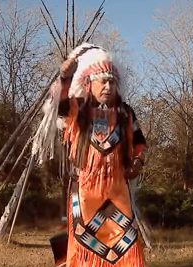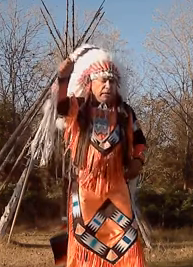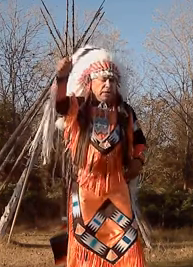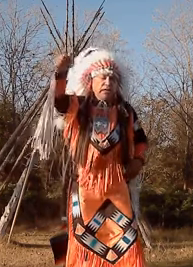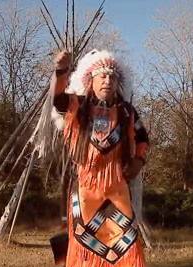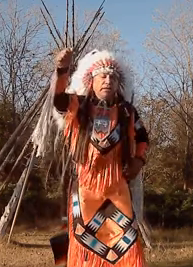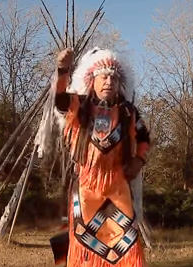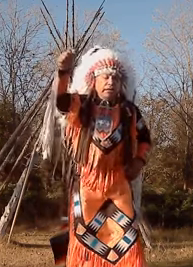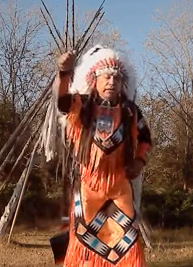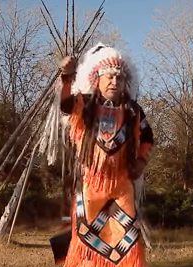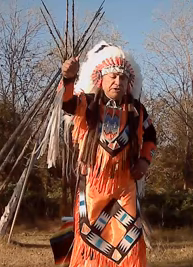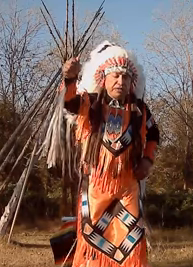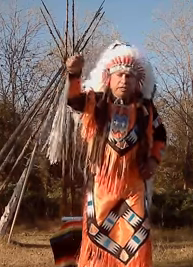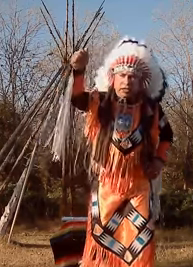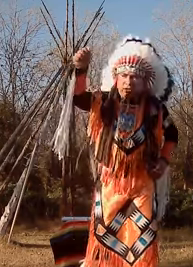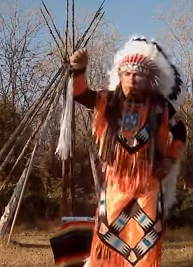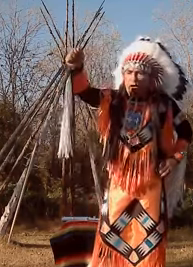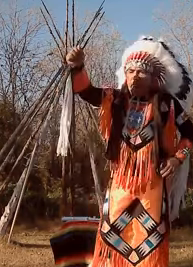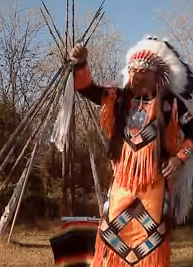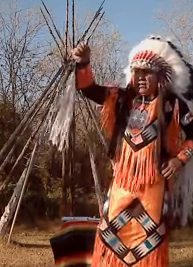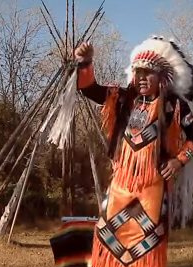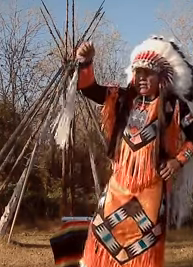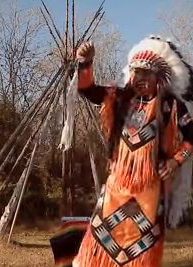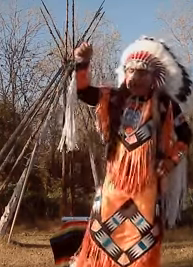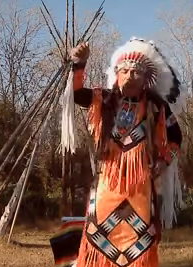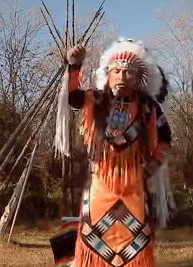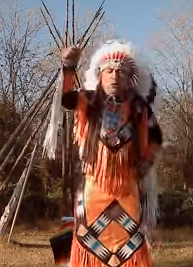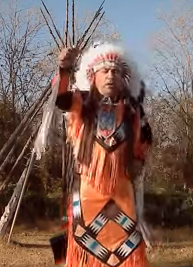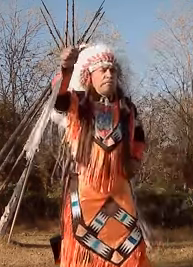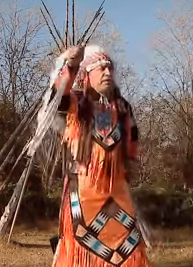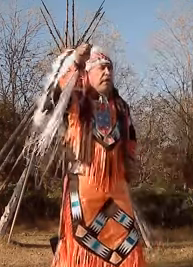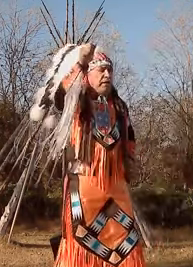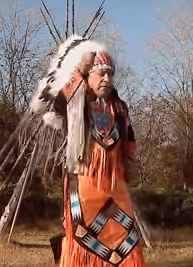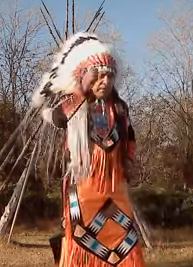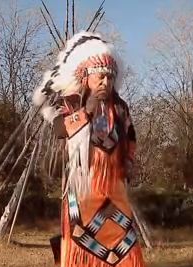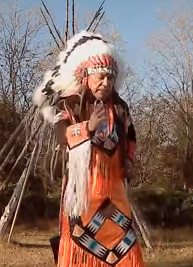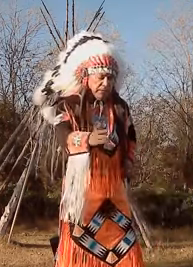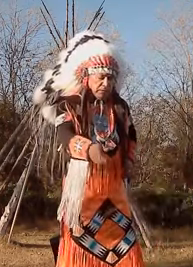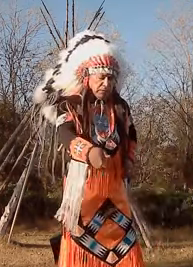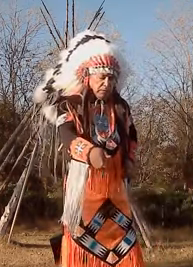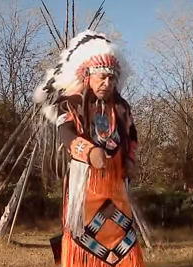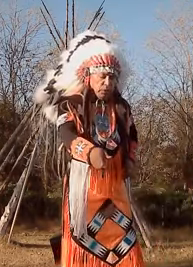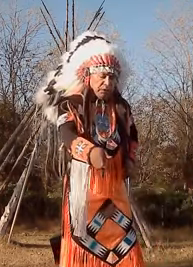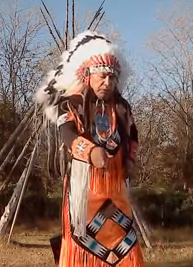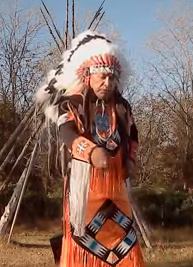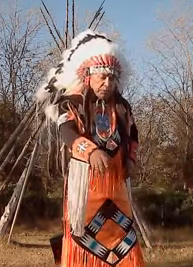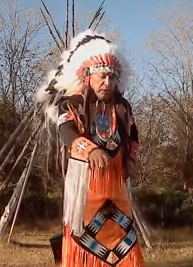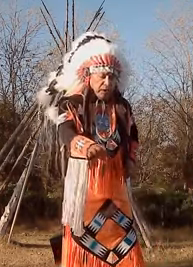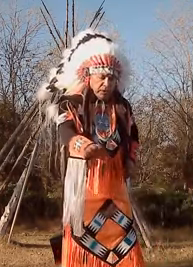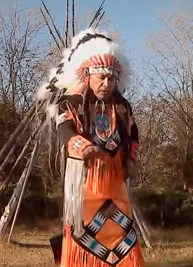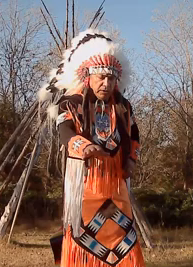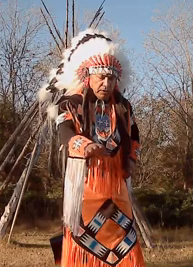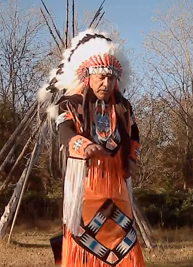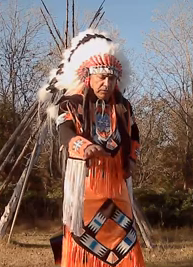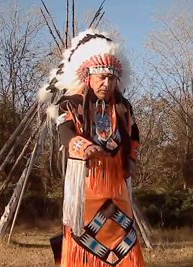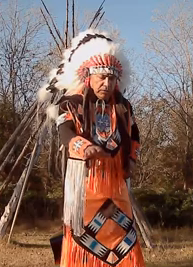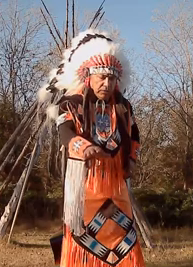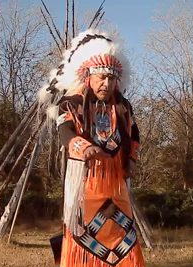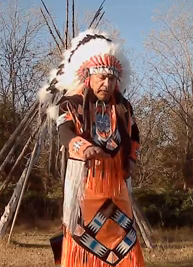just like saying get seated get quiet hear what i'm saying and they was quick to respond to that